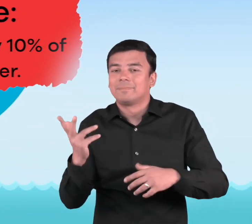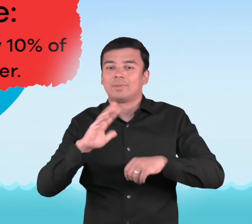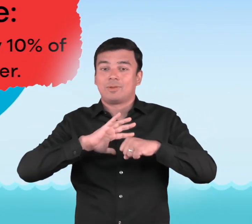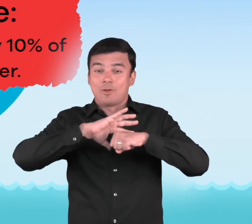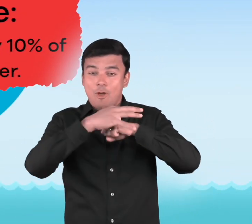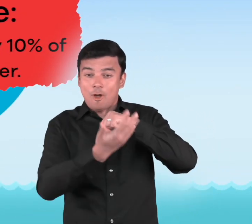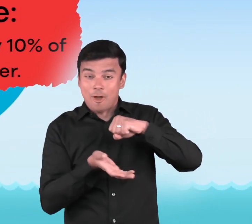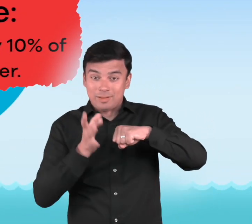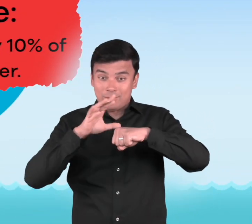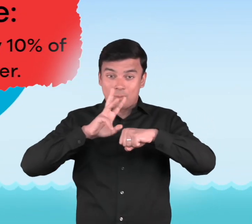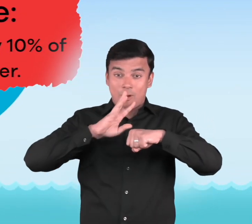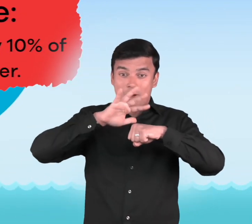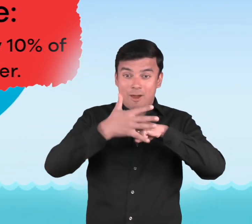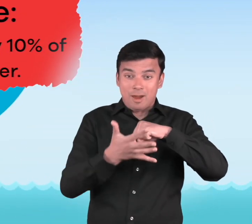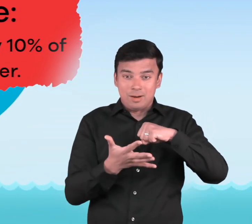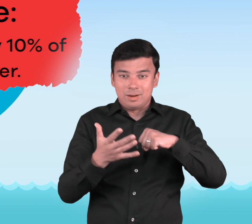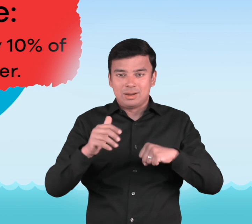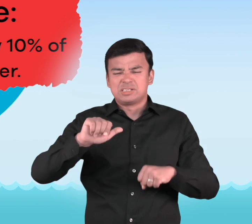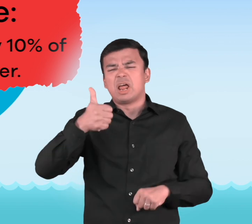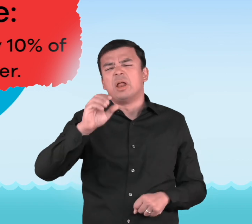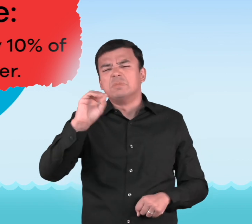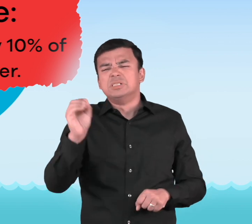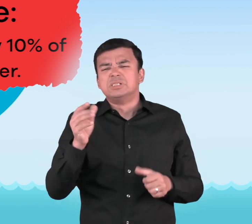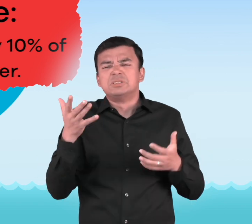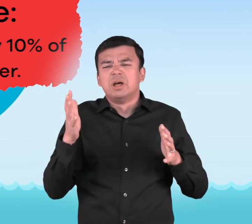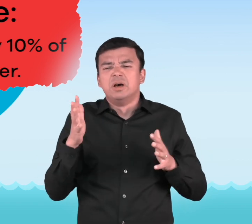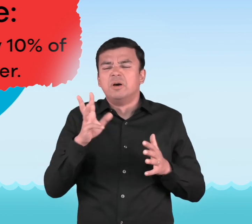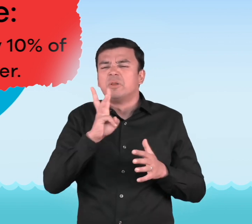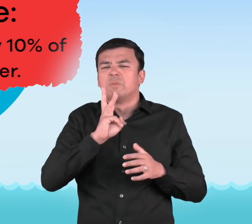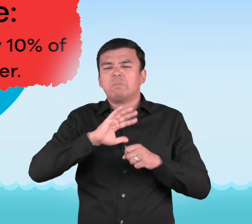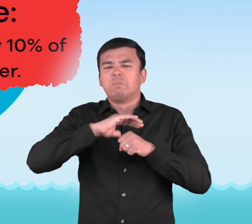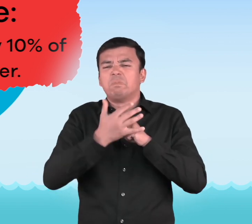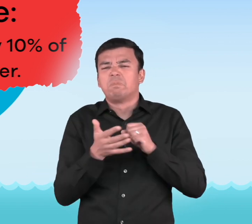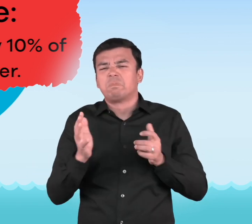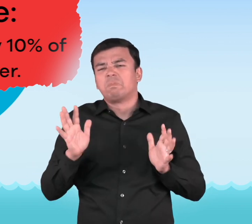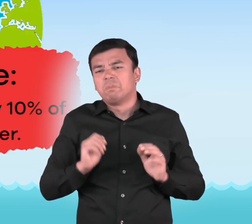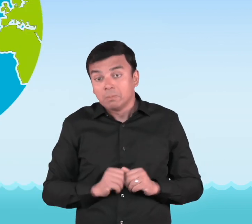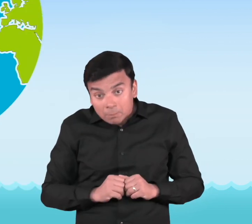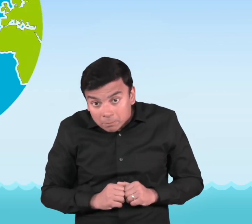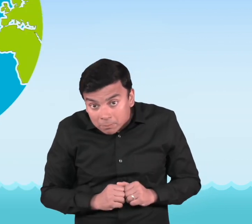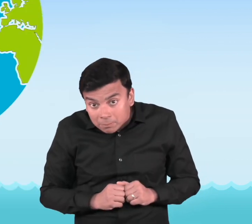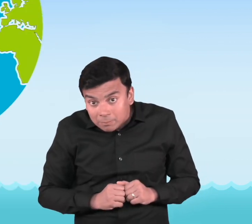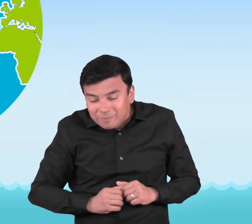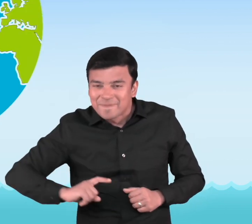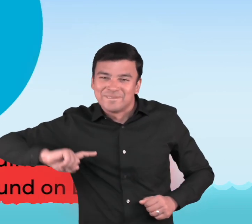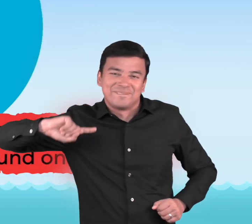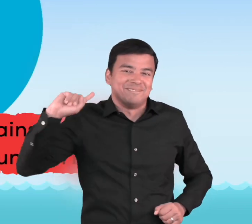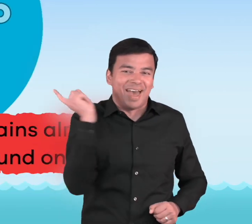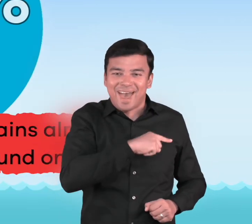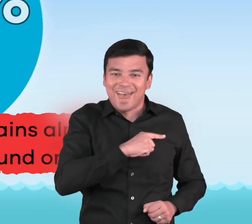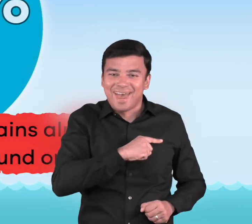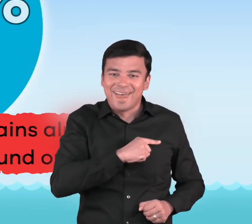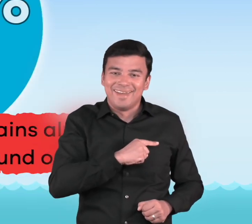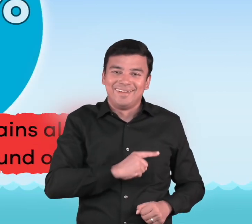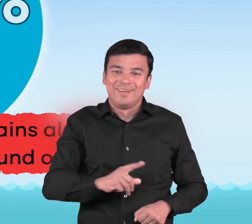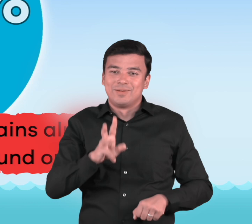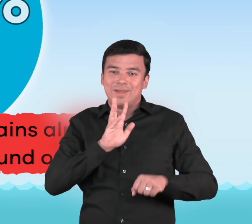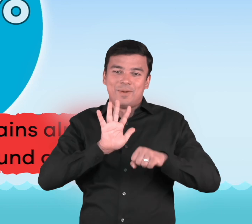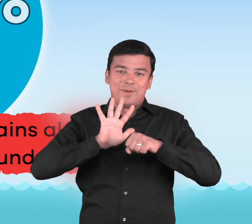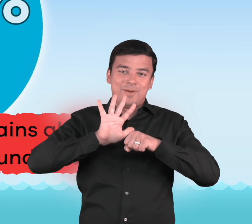only 10% of the Earth's total water. False. The ocean contains almost all